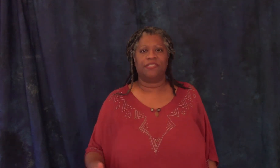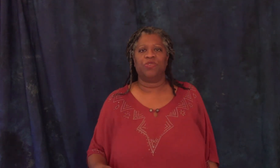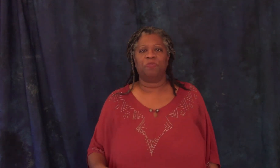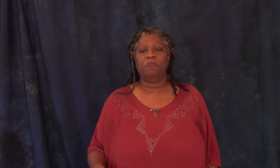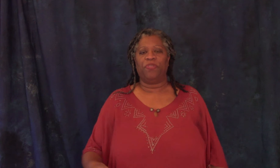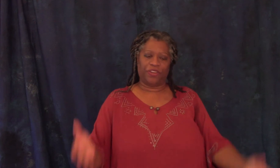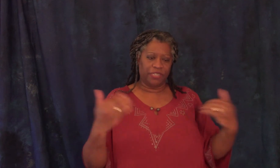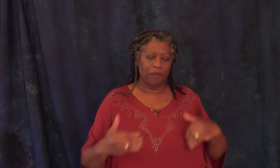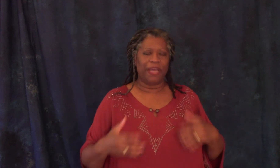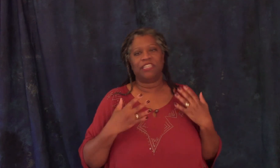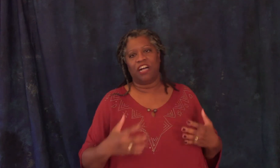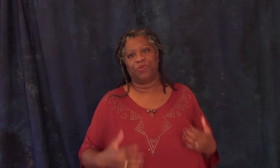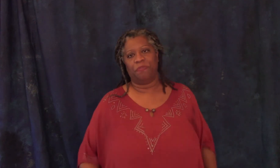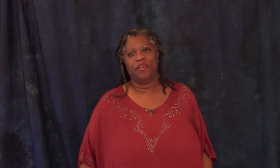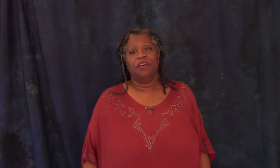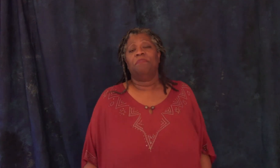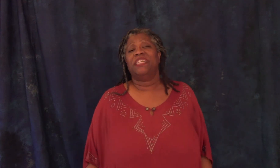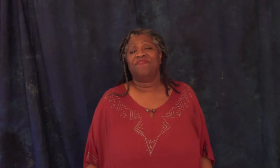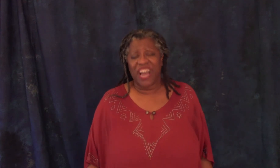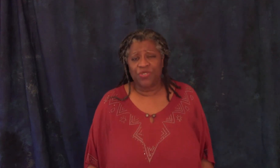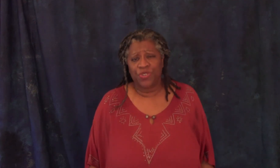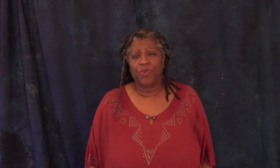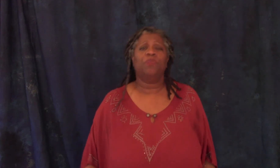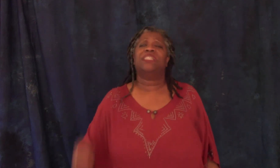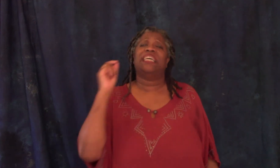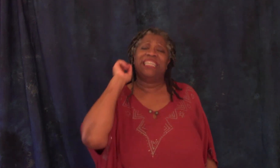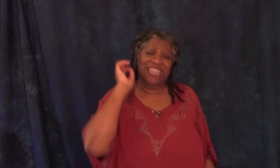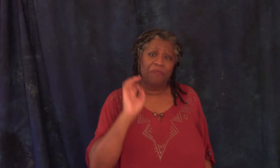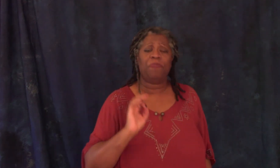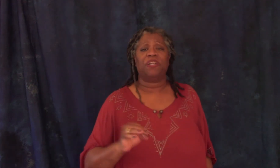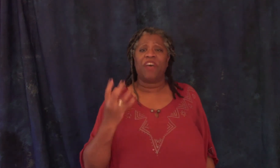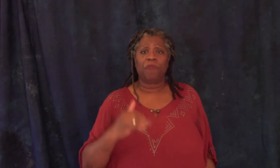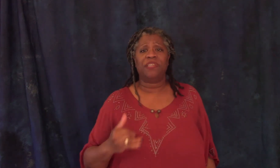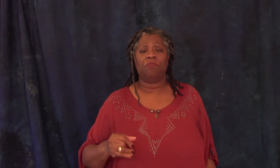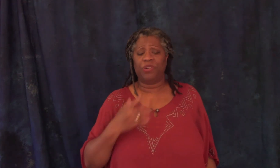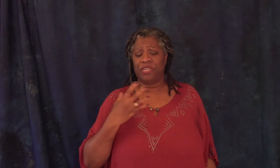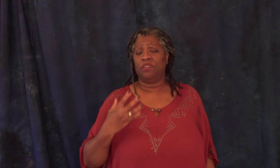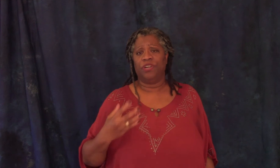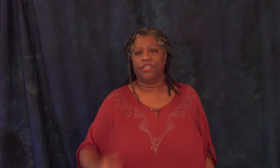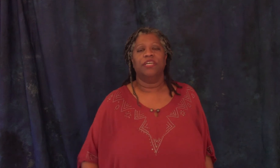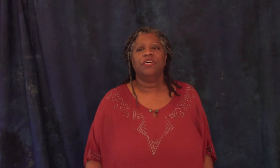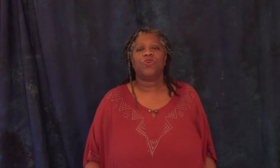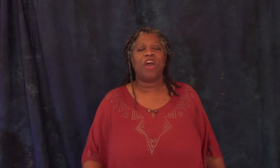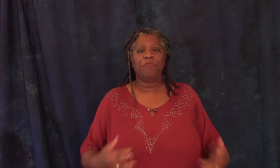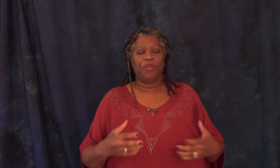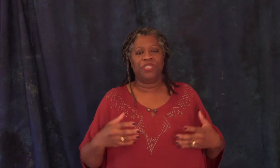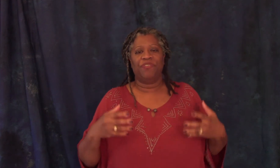to his people they could come and talk to him but his advisors knew he was incapable of helping someone who didn't look good so everybody was given the